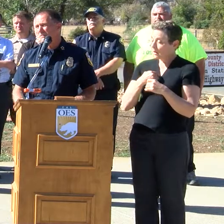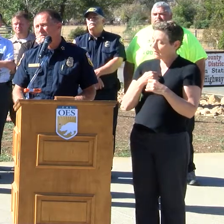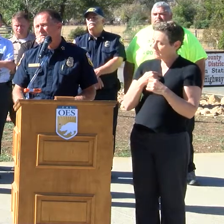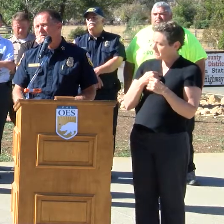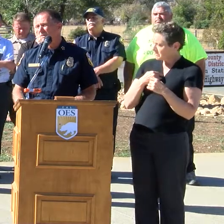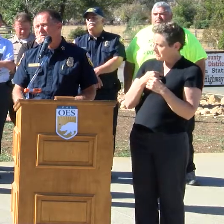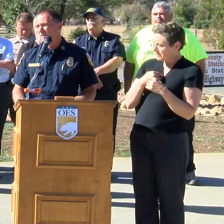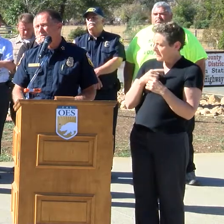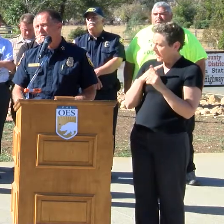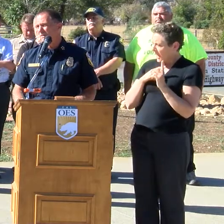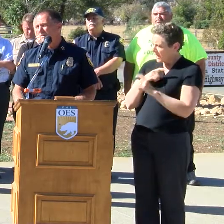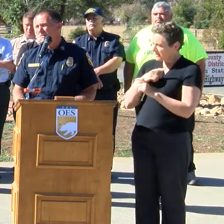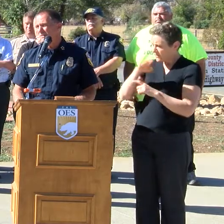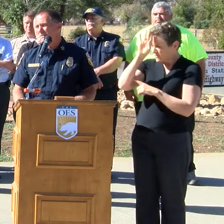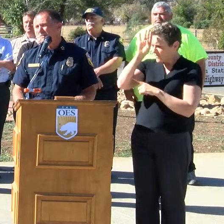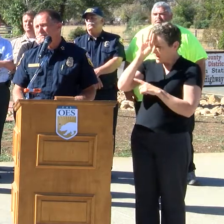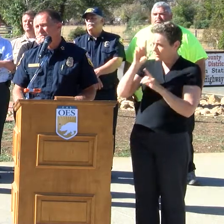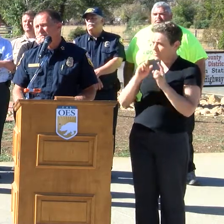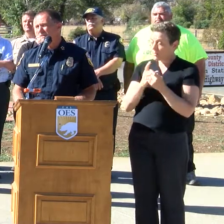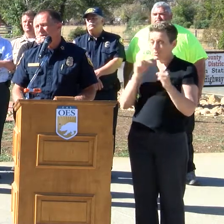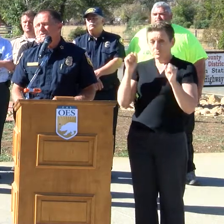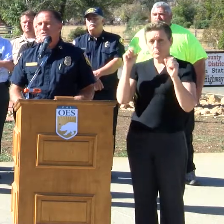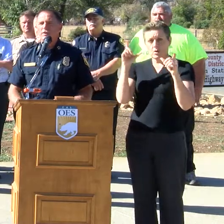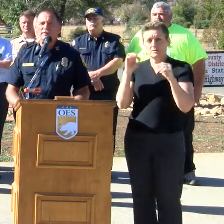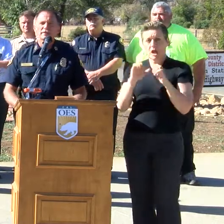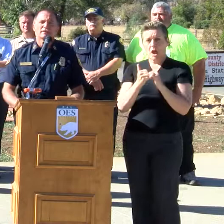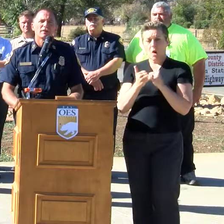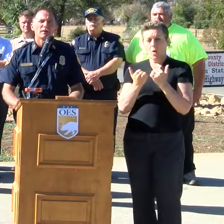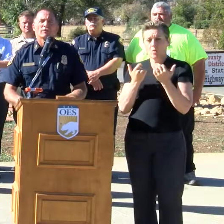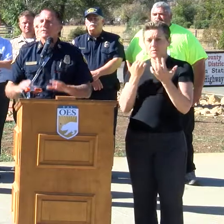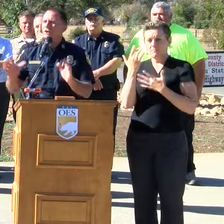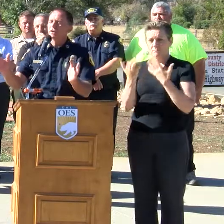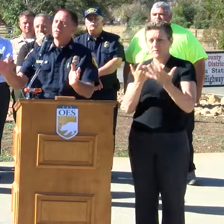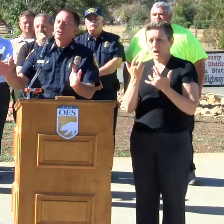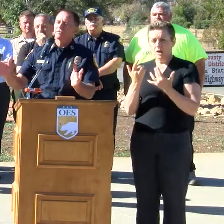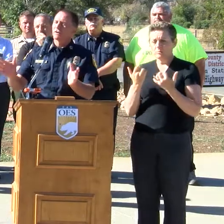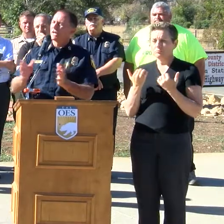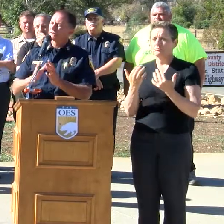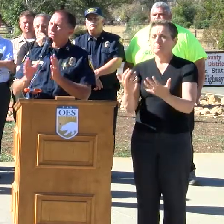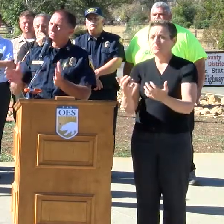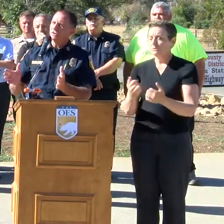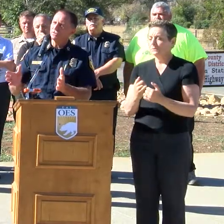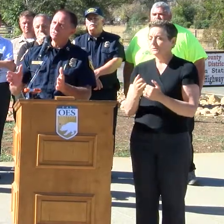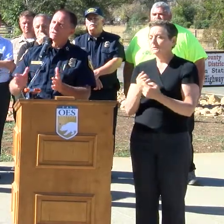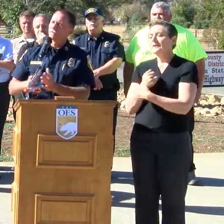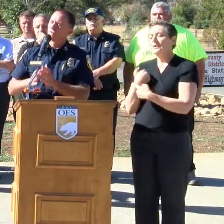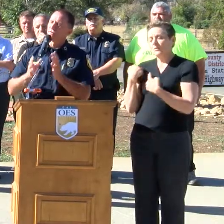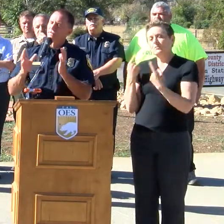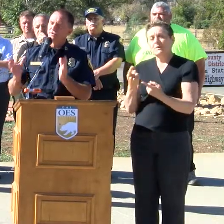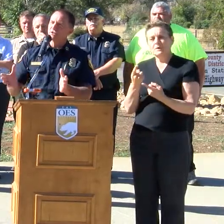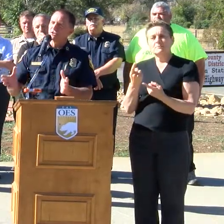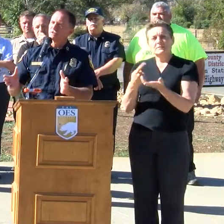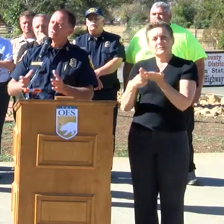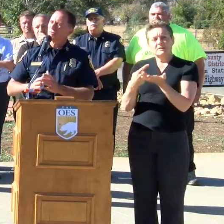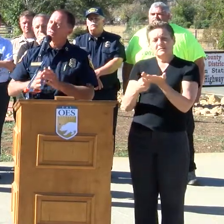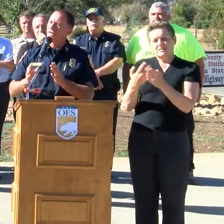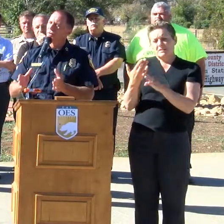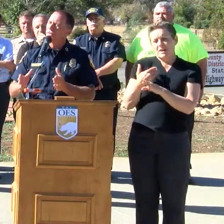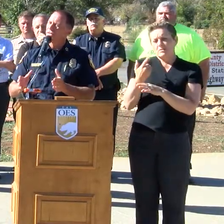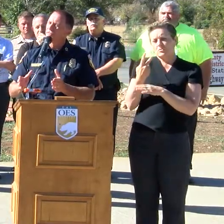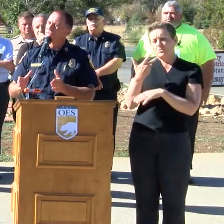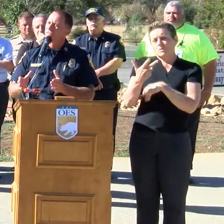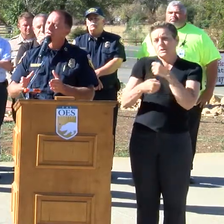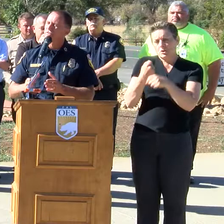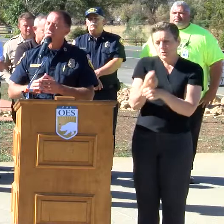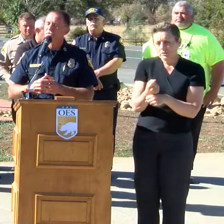but also evacuations and helping people out? So I think we've been talking really for the last several years about the conditions. And we've been